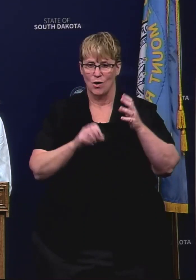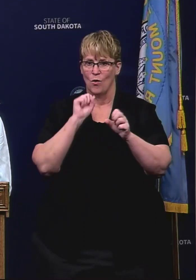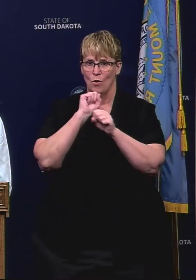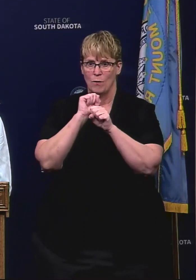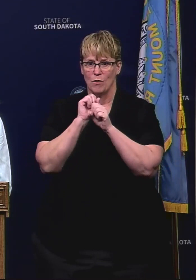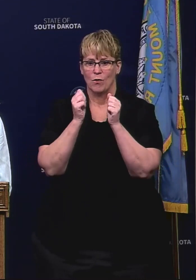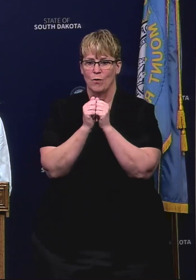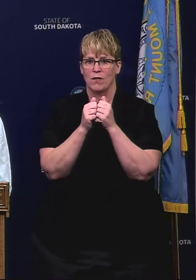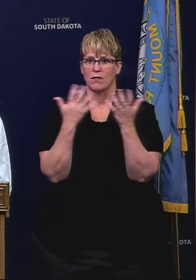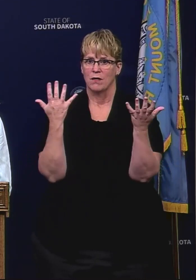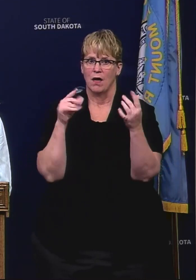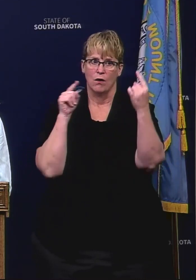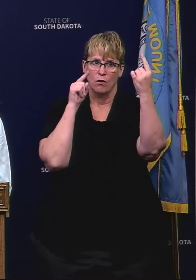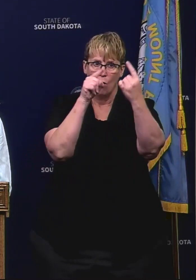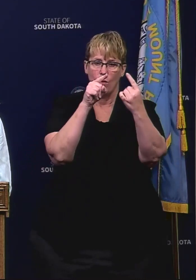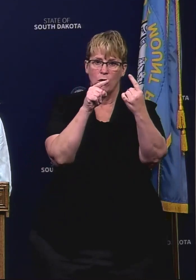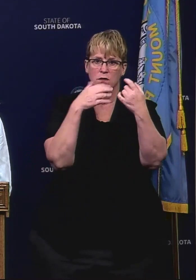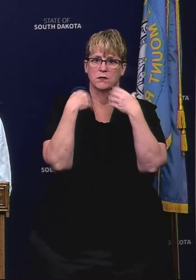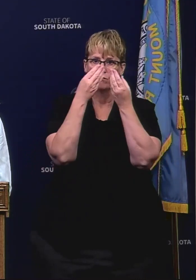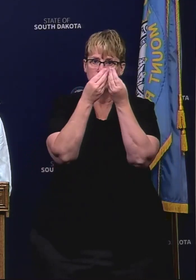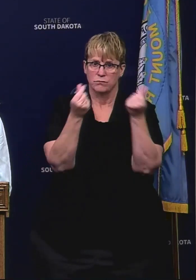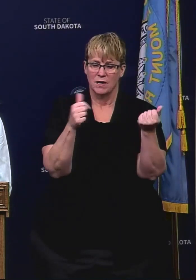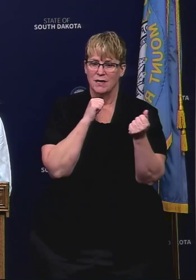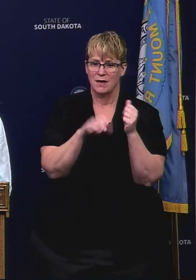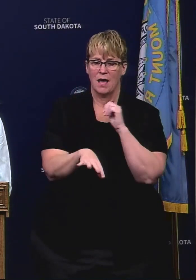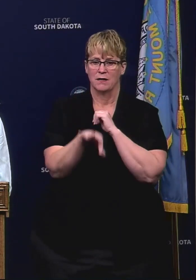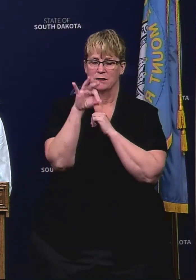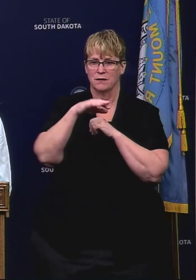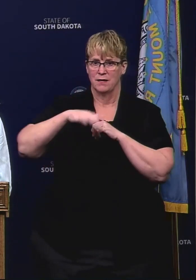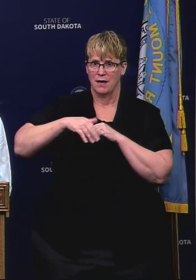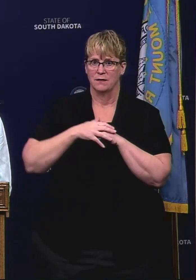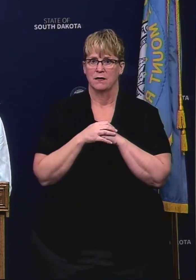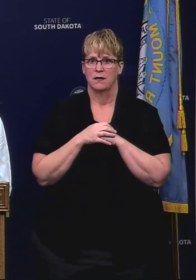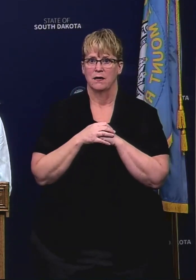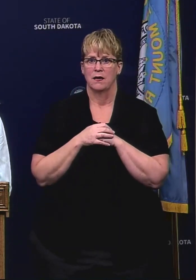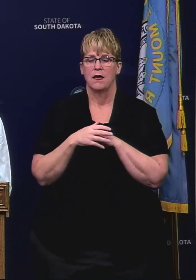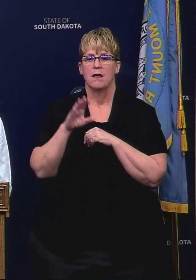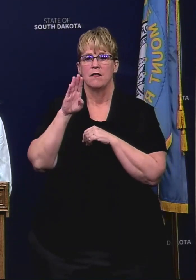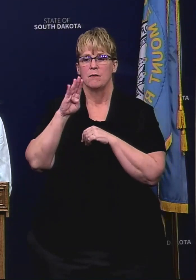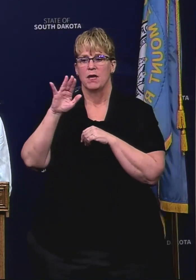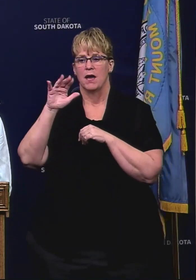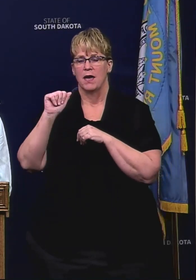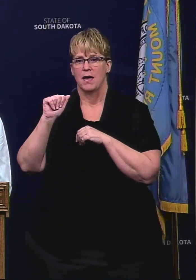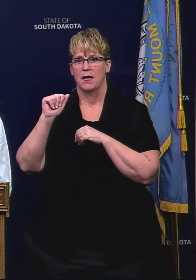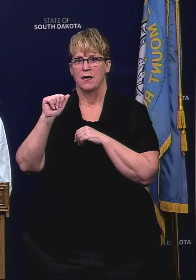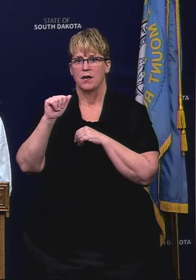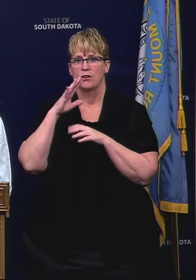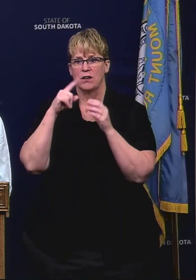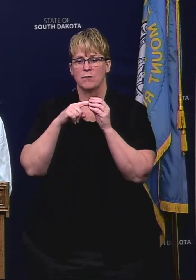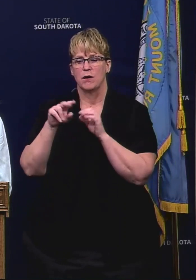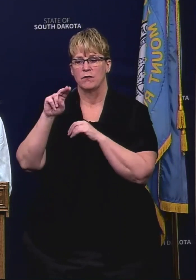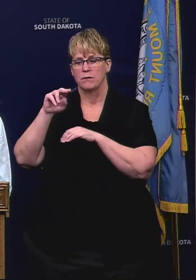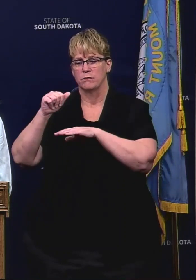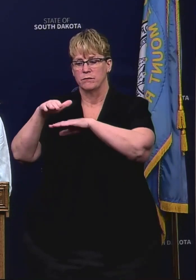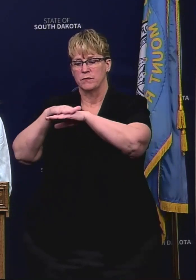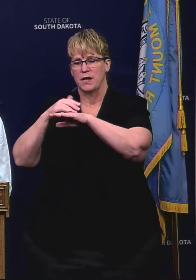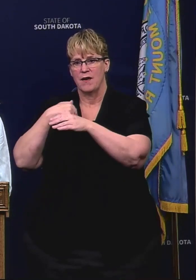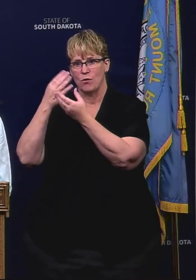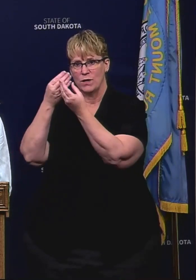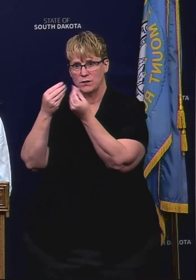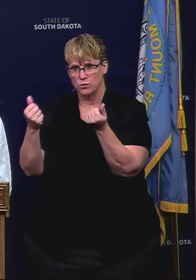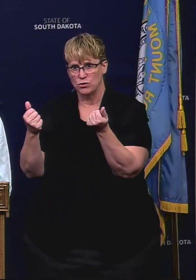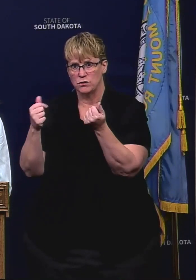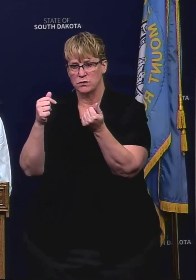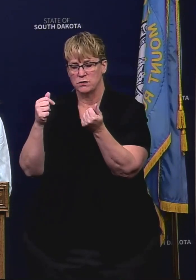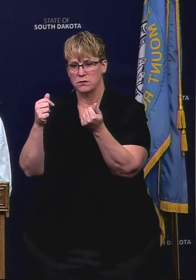towards a resolution and have not found one and then the memorandum out of bia gave direction for tribes to come to a resolution with the